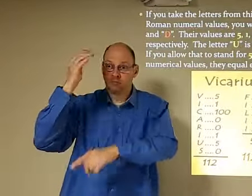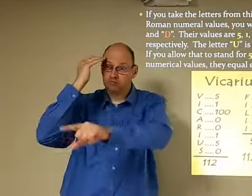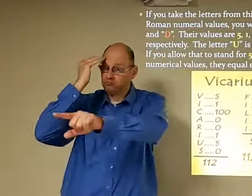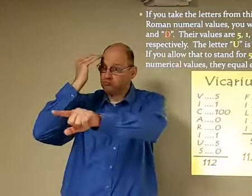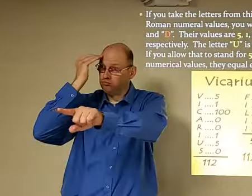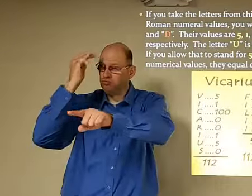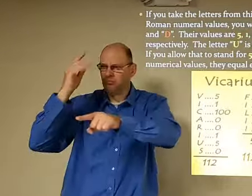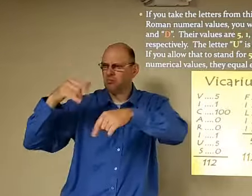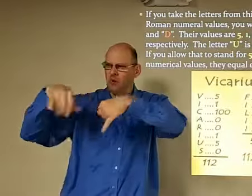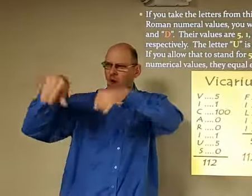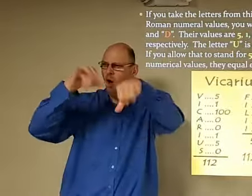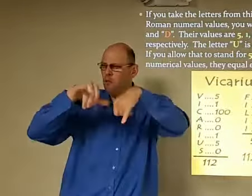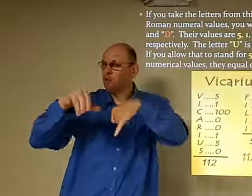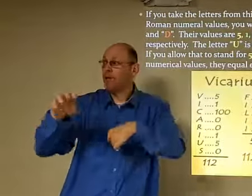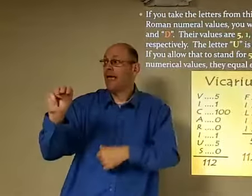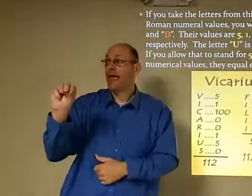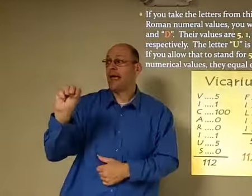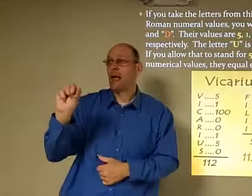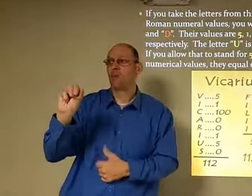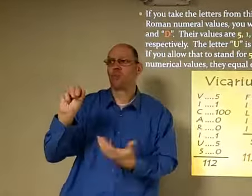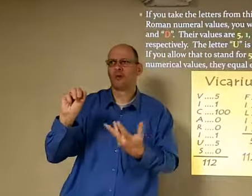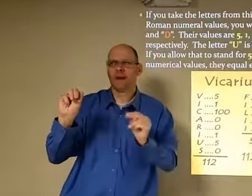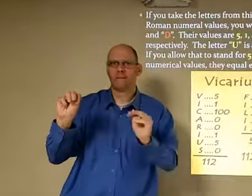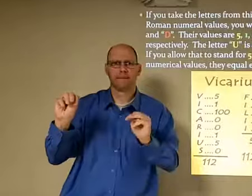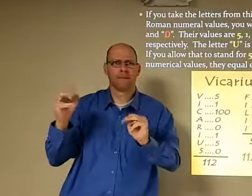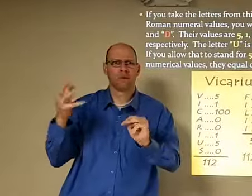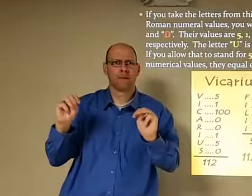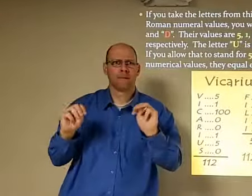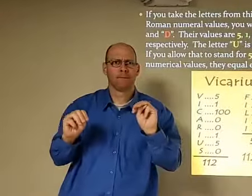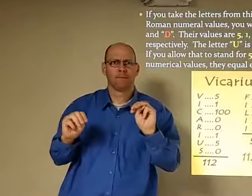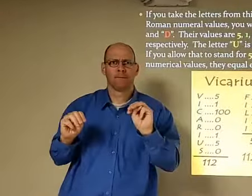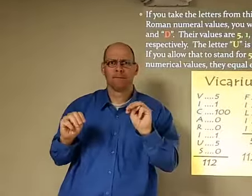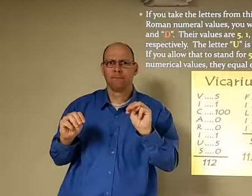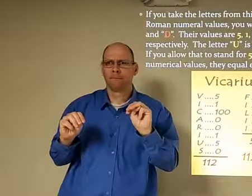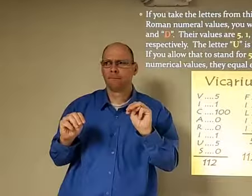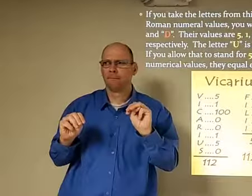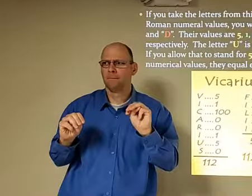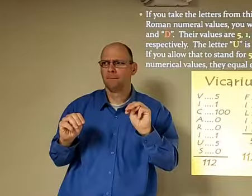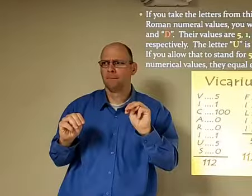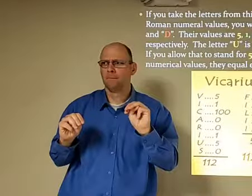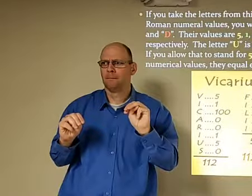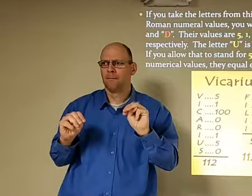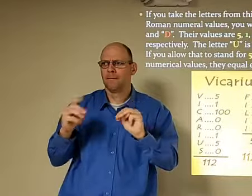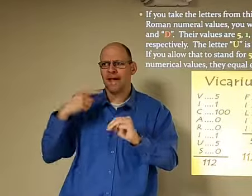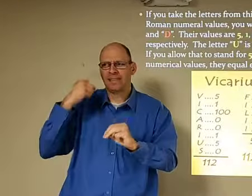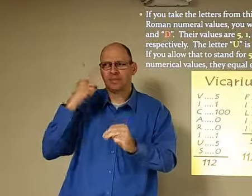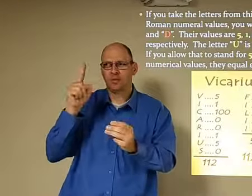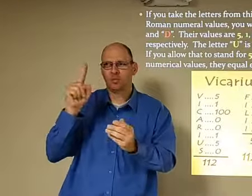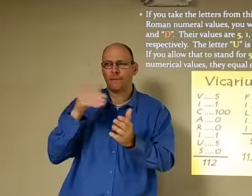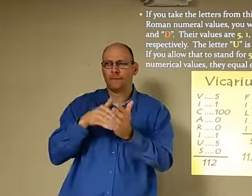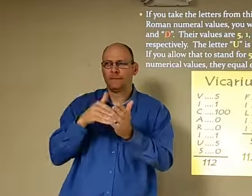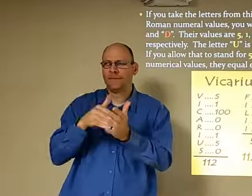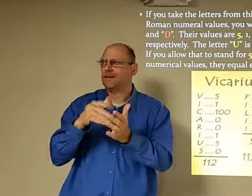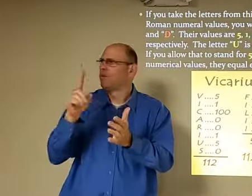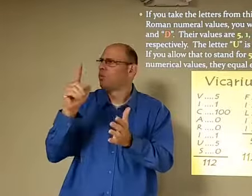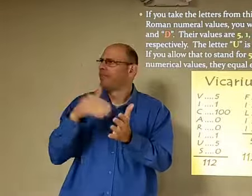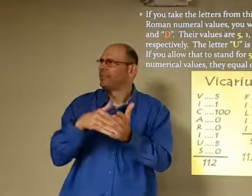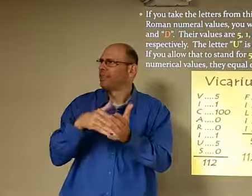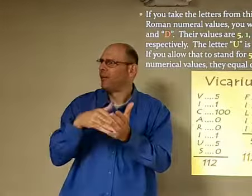so you know that M is what what does it stand for I think